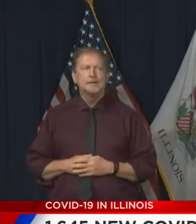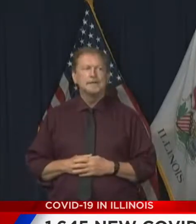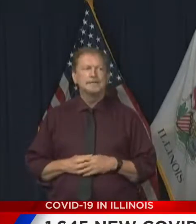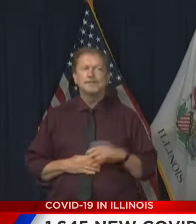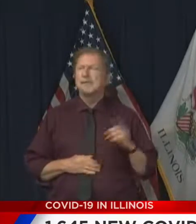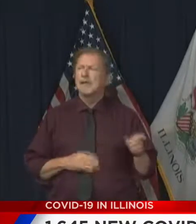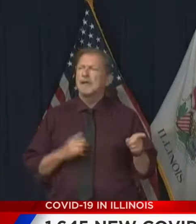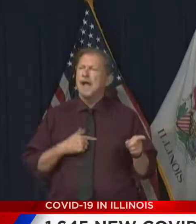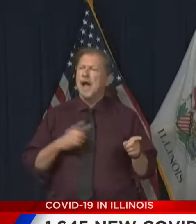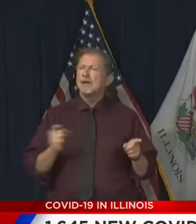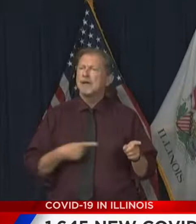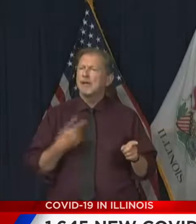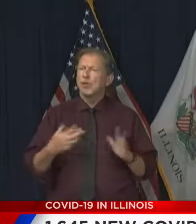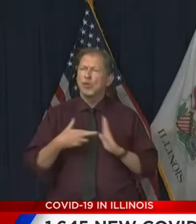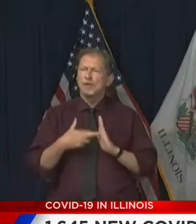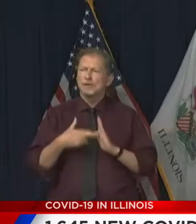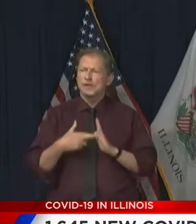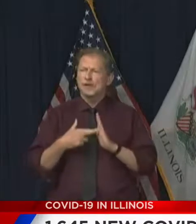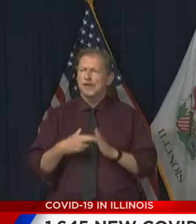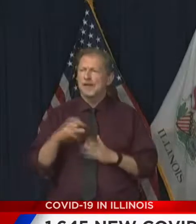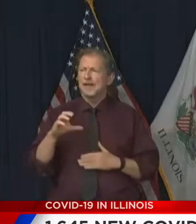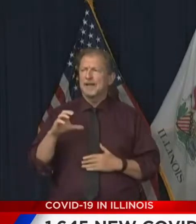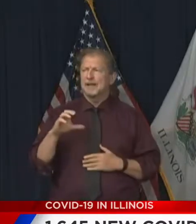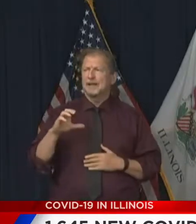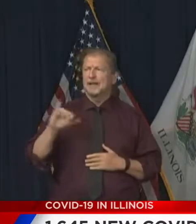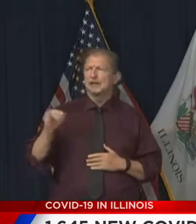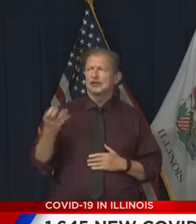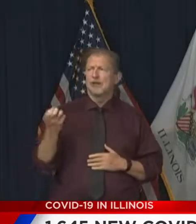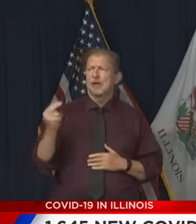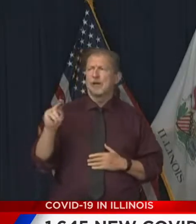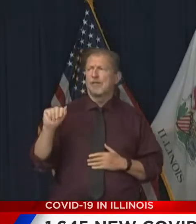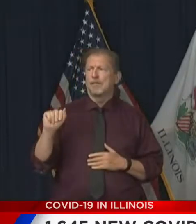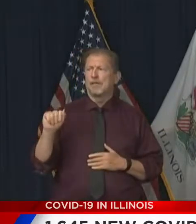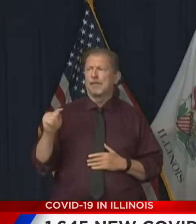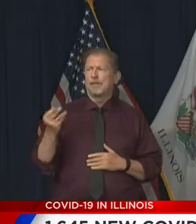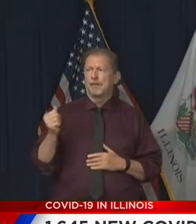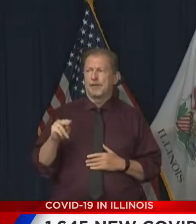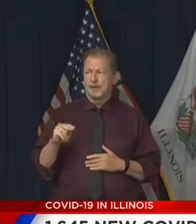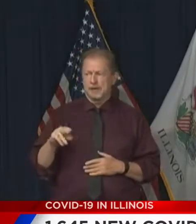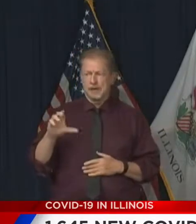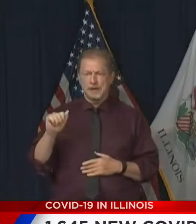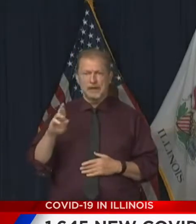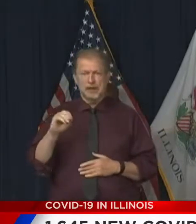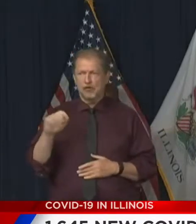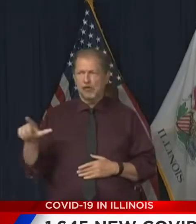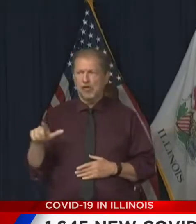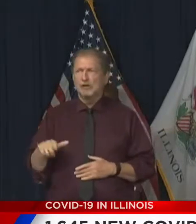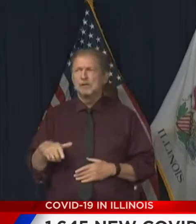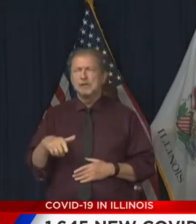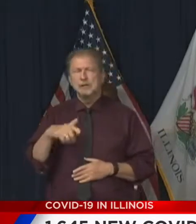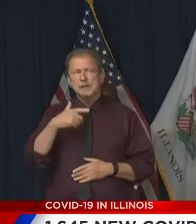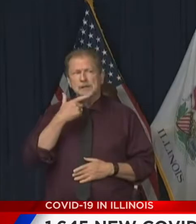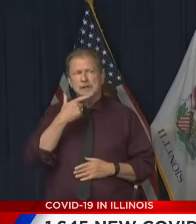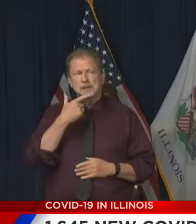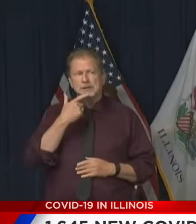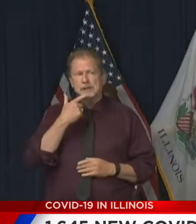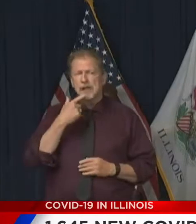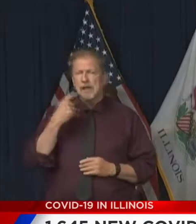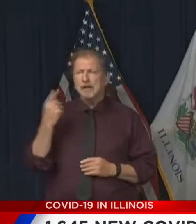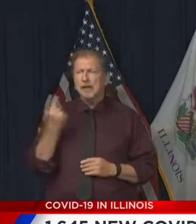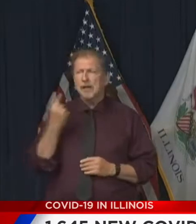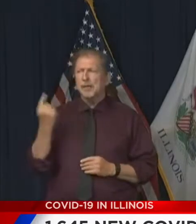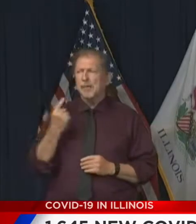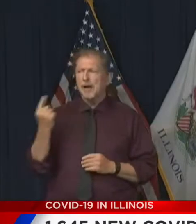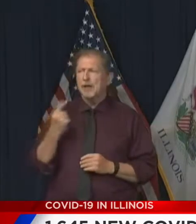I asked whether you would consider moving non-contact hockey to a lower level